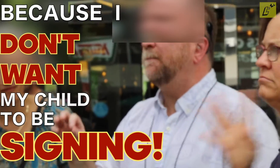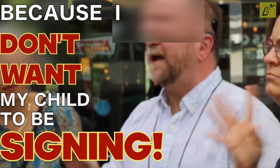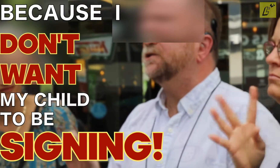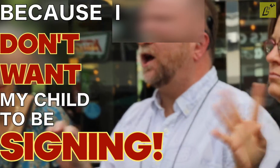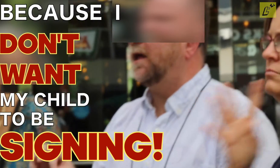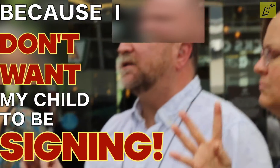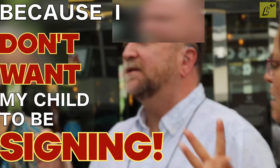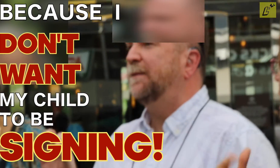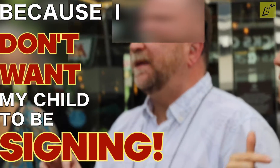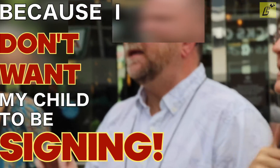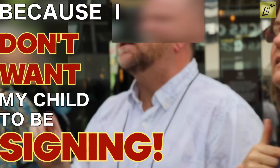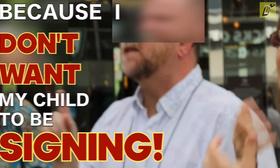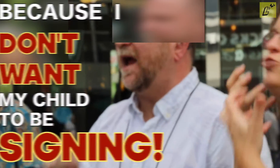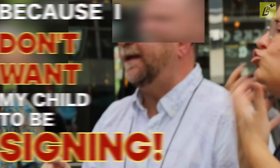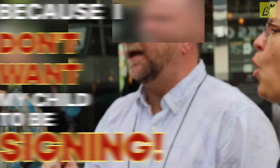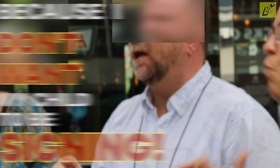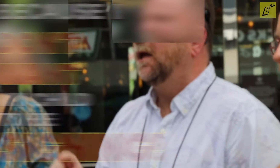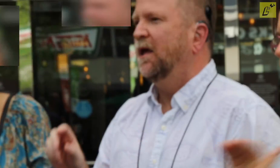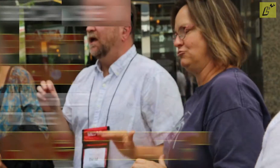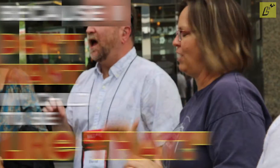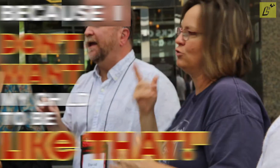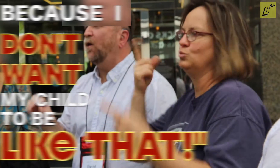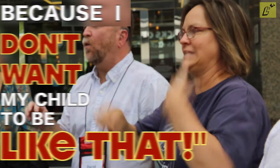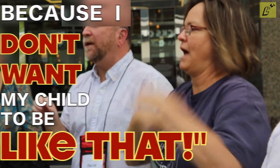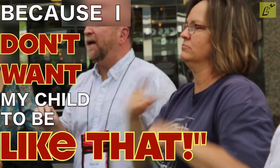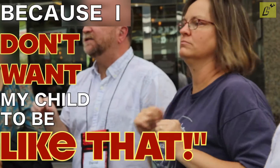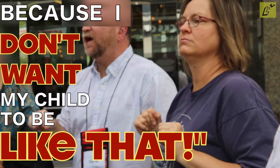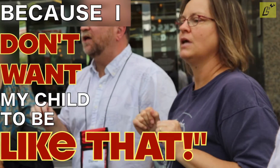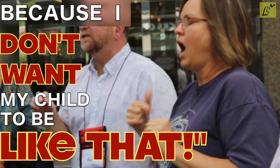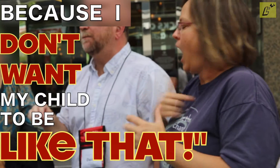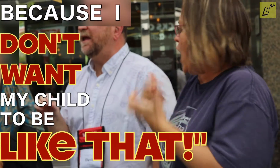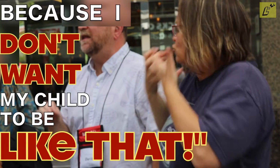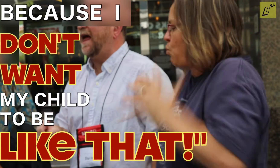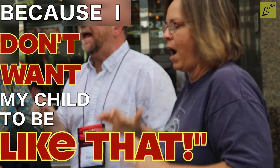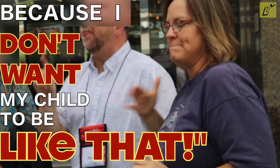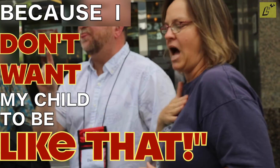my child to be silent I don't want my child to be pregnant